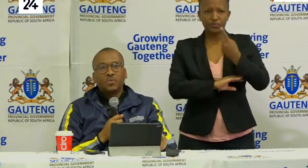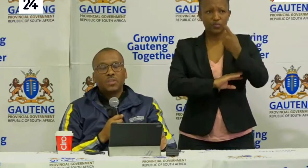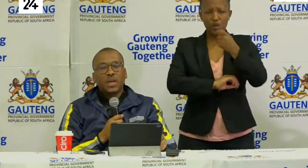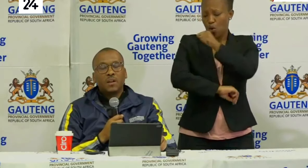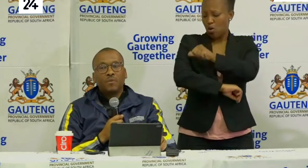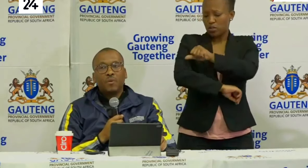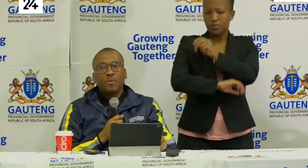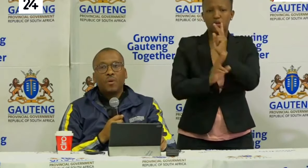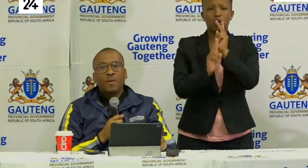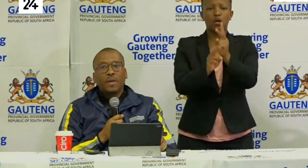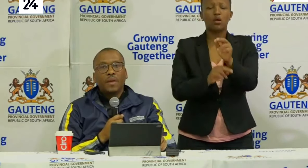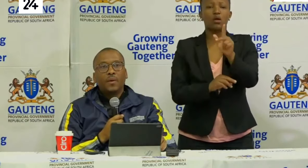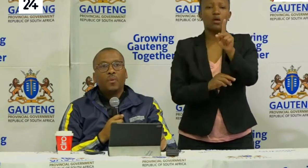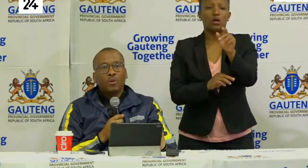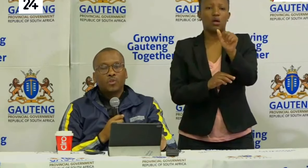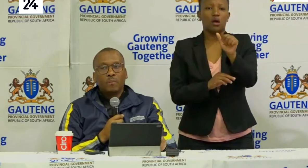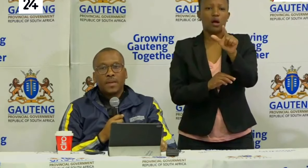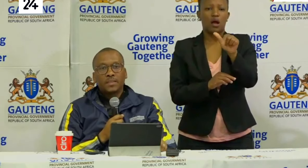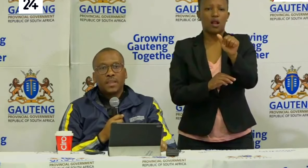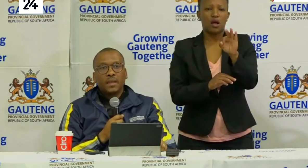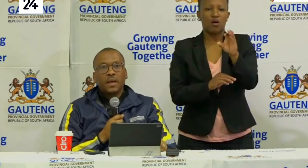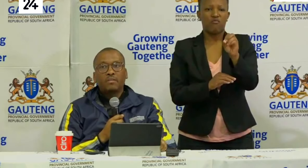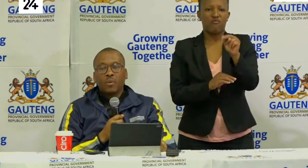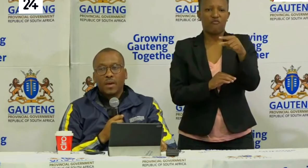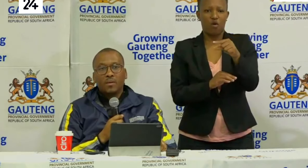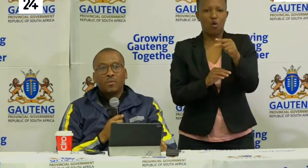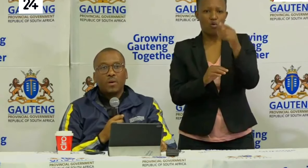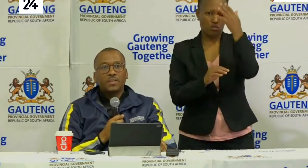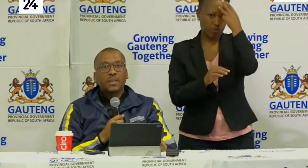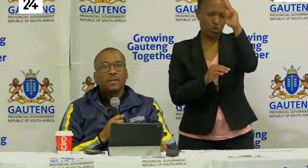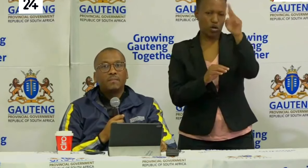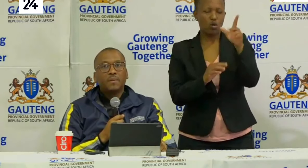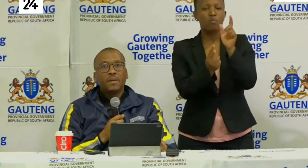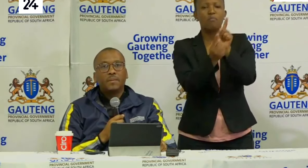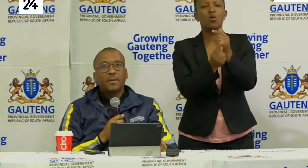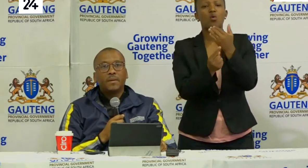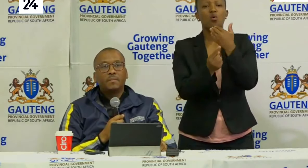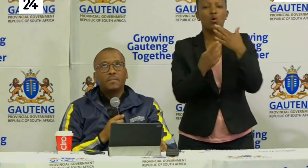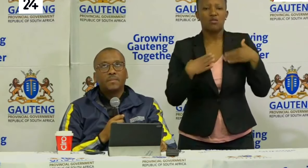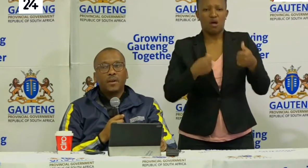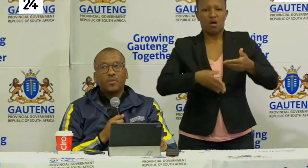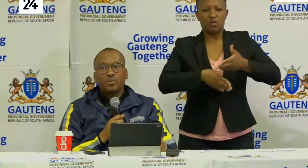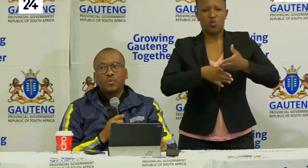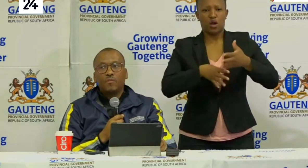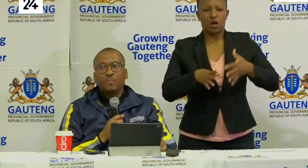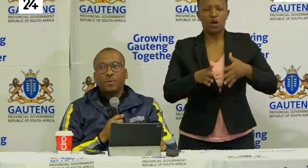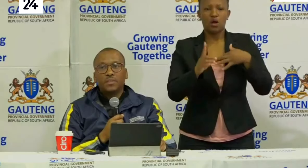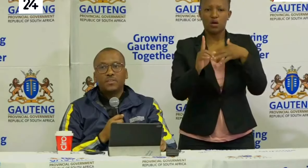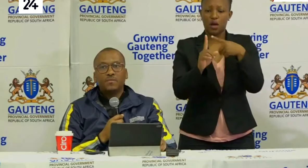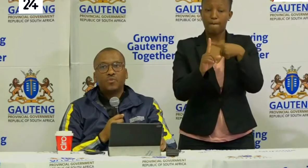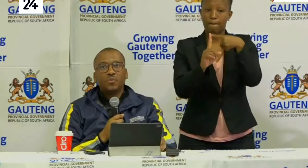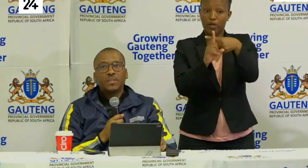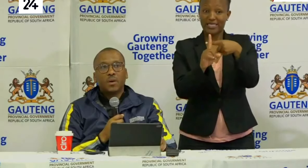visited was we also met the health worker who was diagnosed COVID